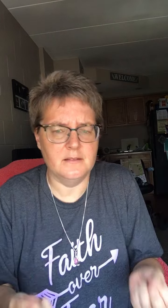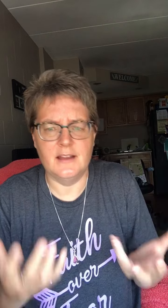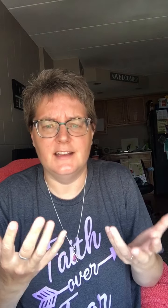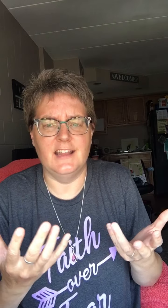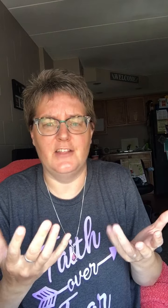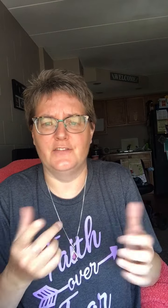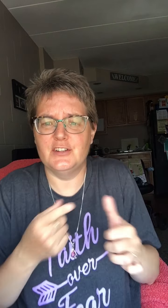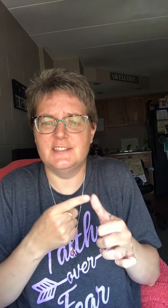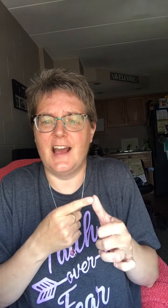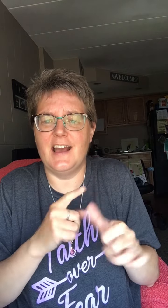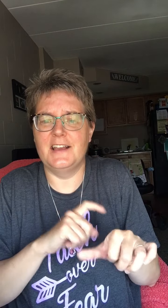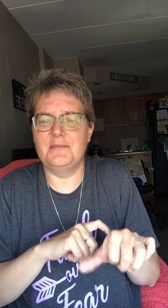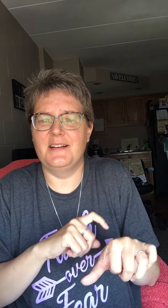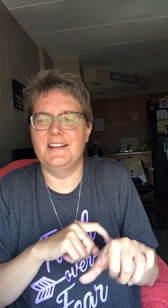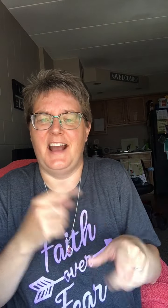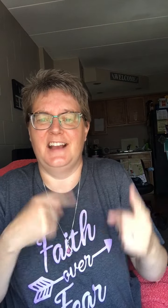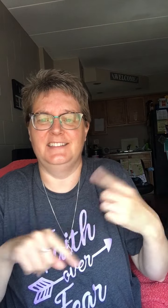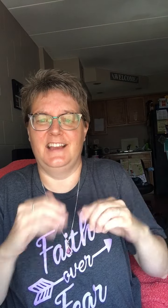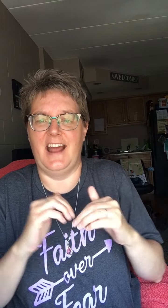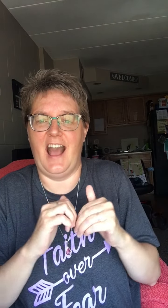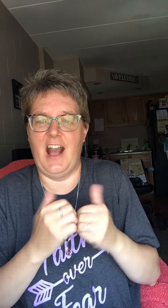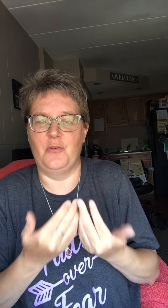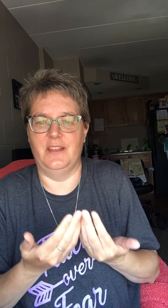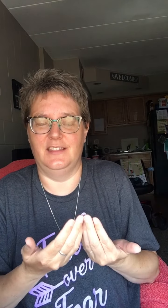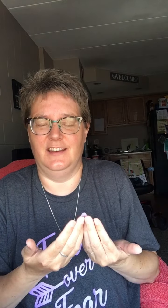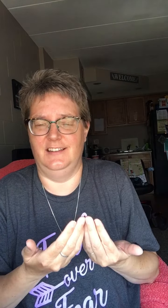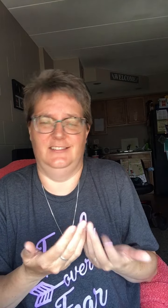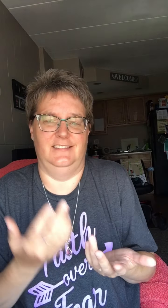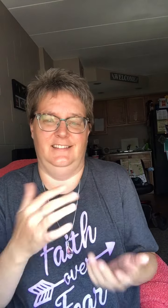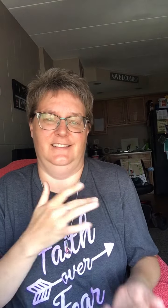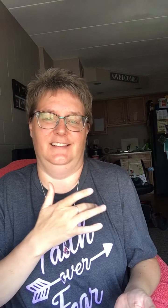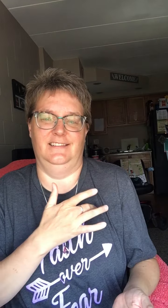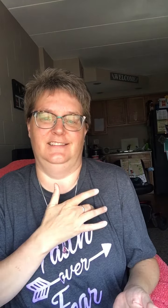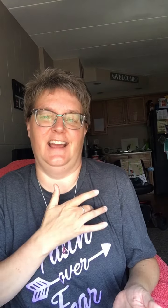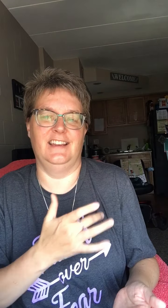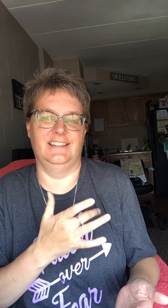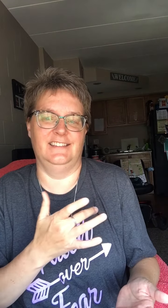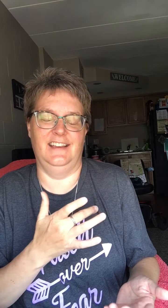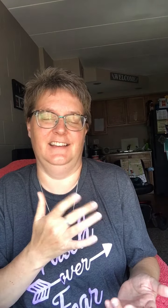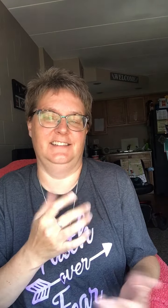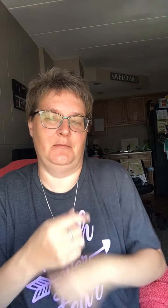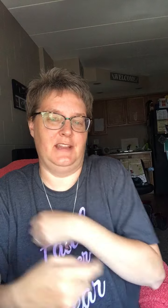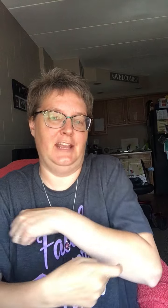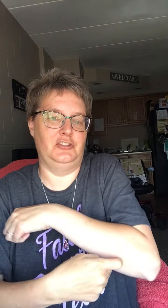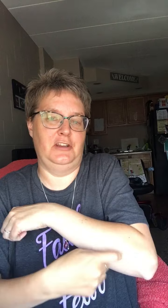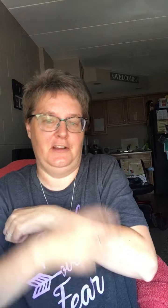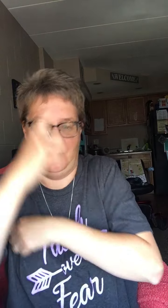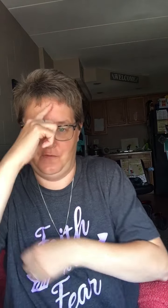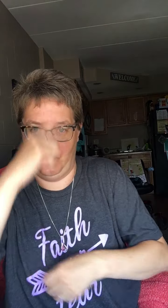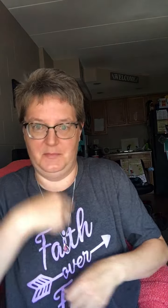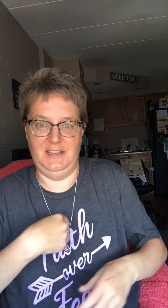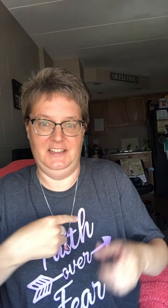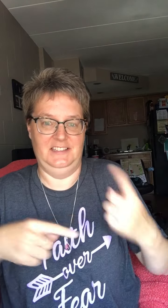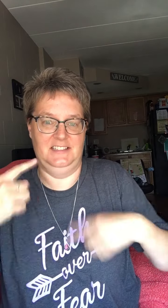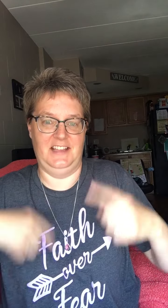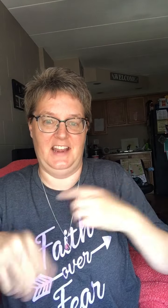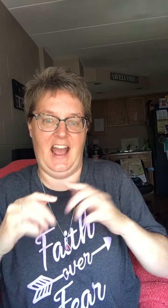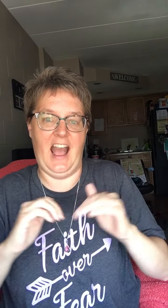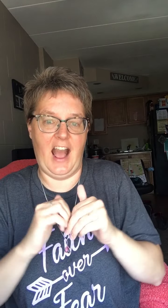Now, the first time I sign how with it. It just is a tendency, temptation for me to sign how.